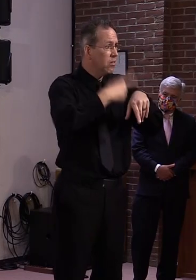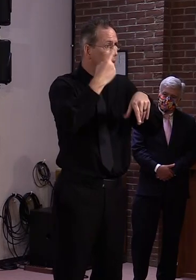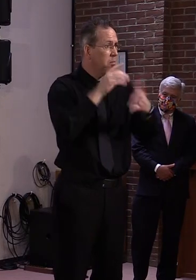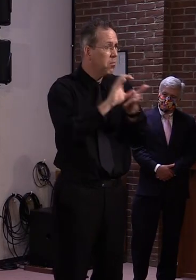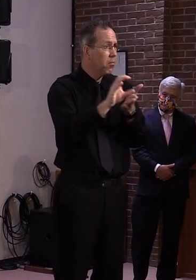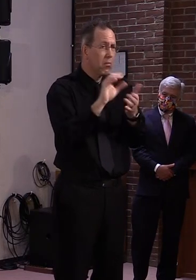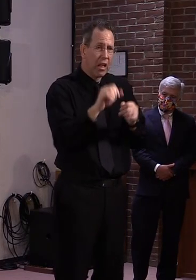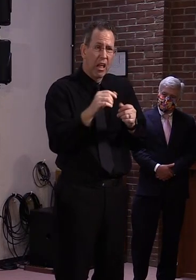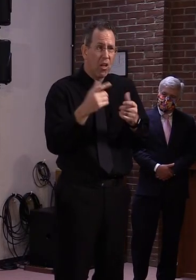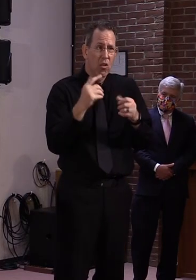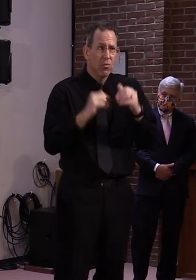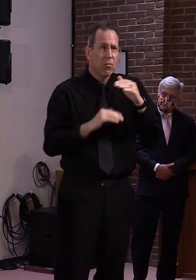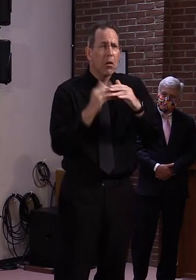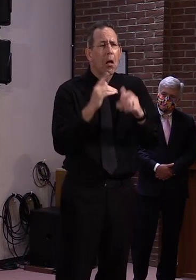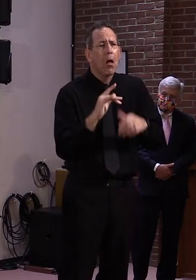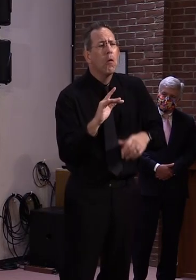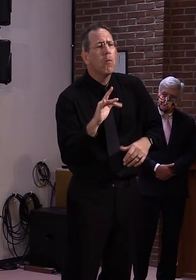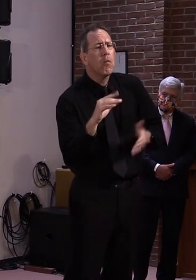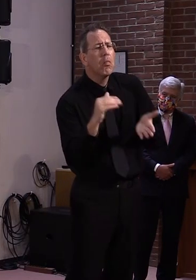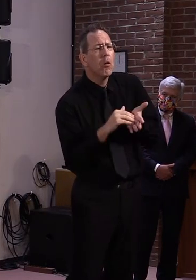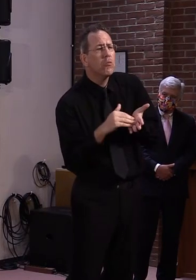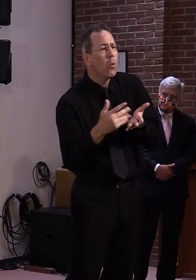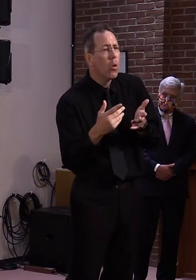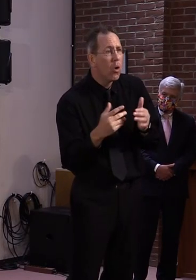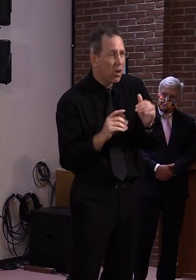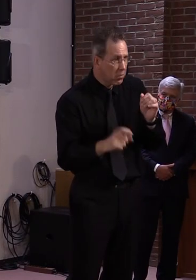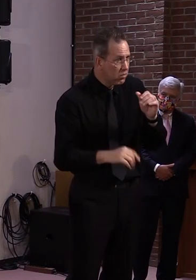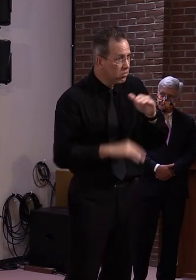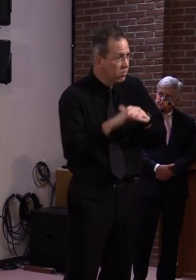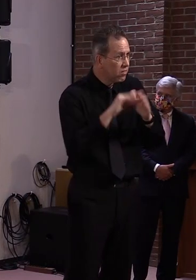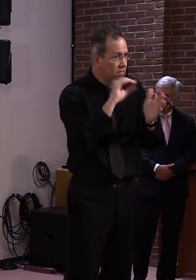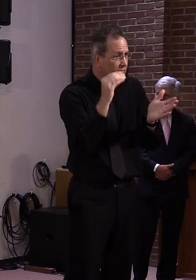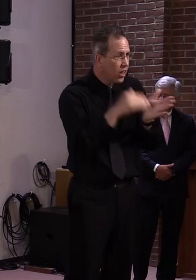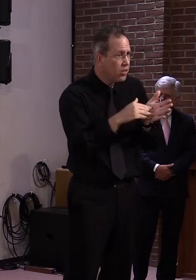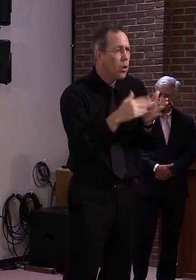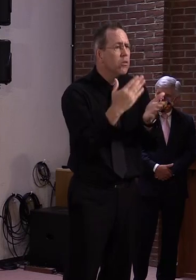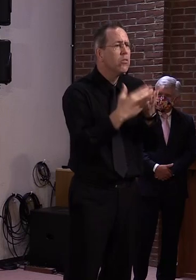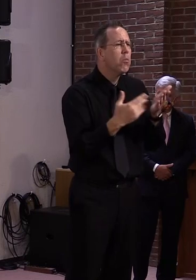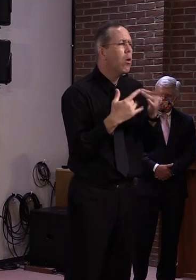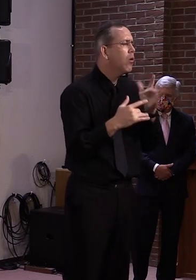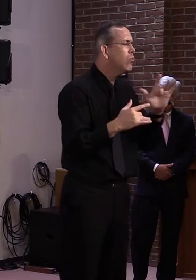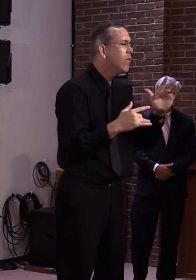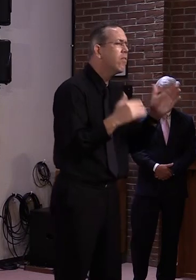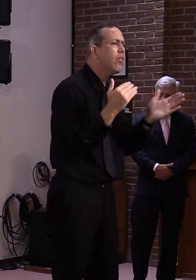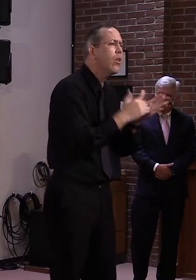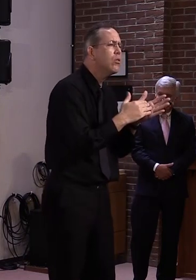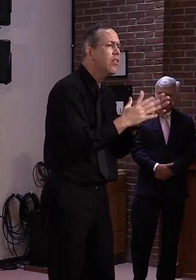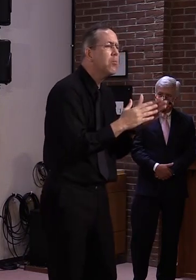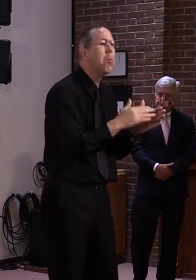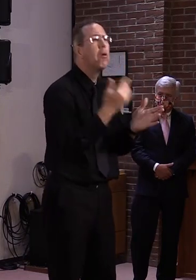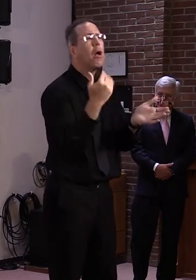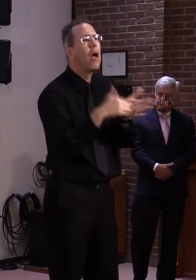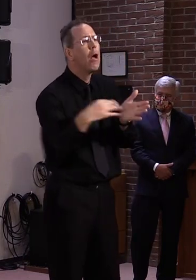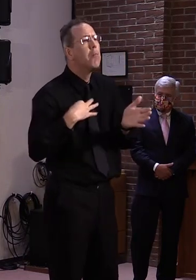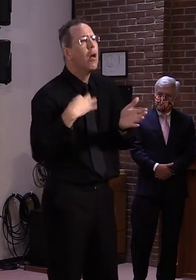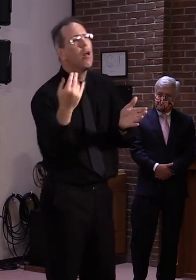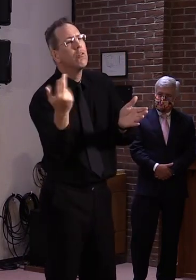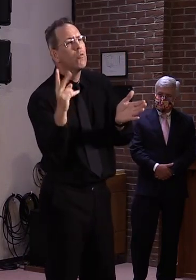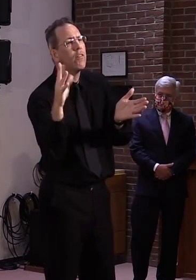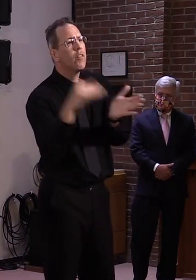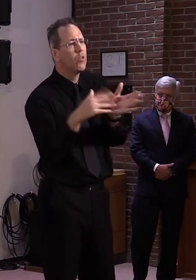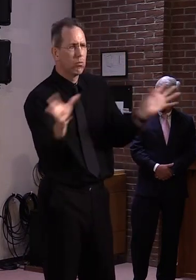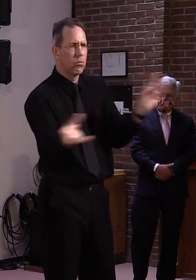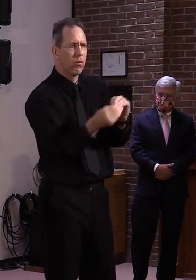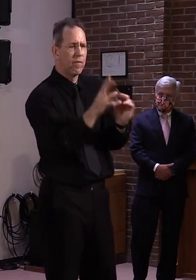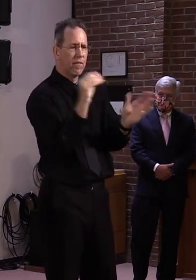making, I mean, is that, is that also available to everyone? The maximum is $50,000